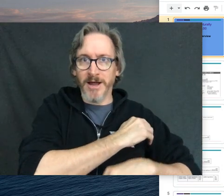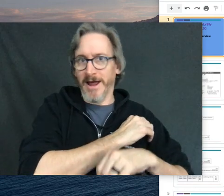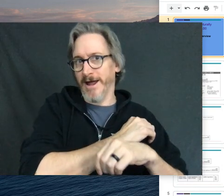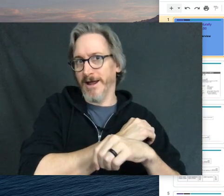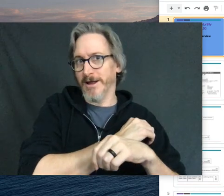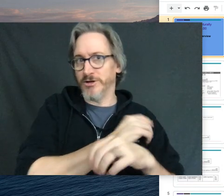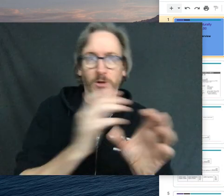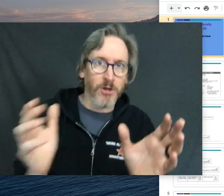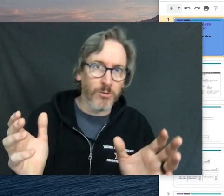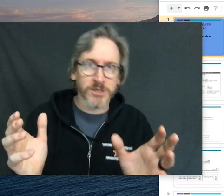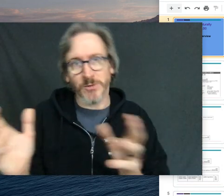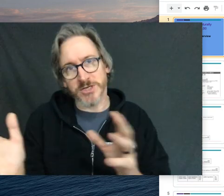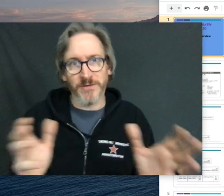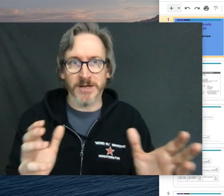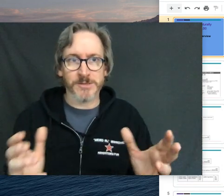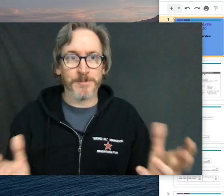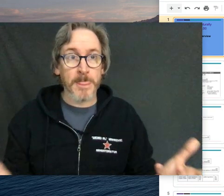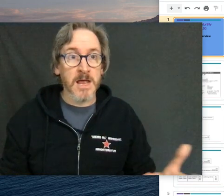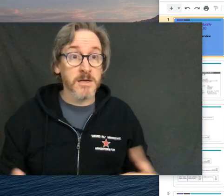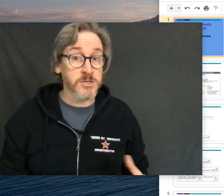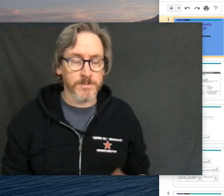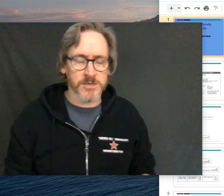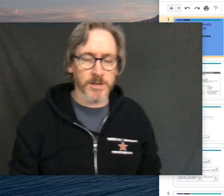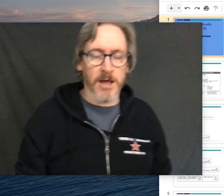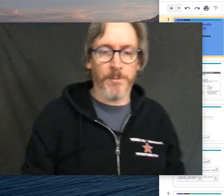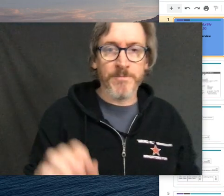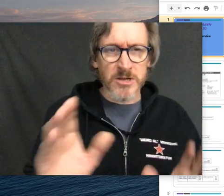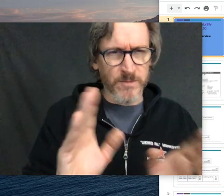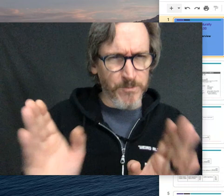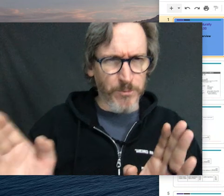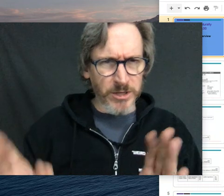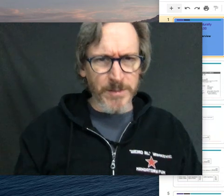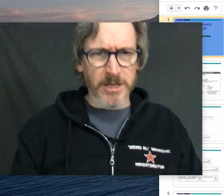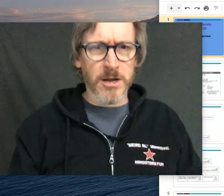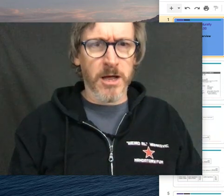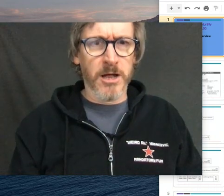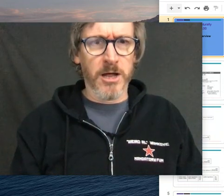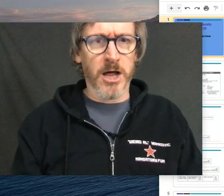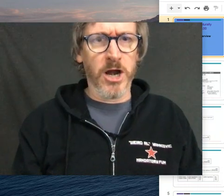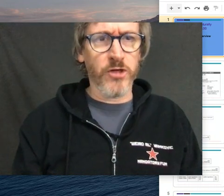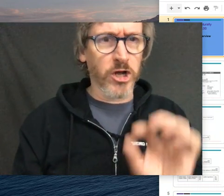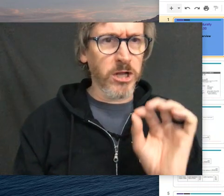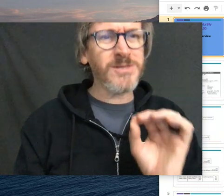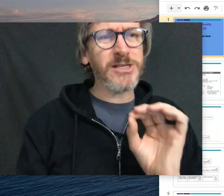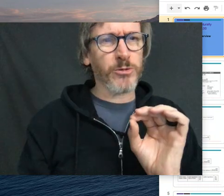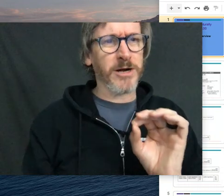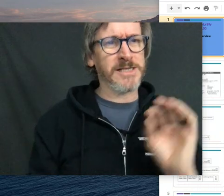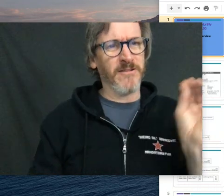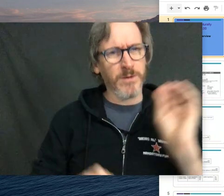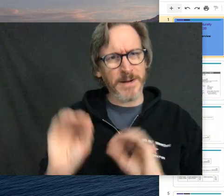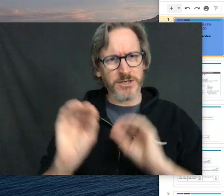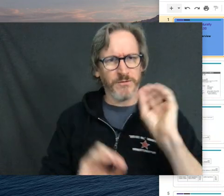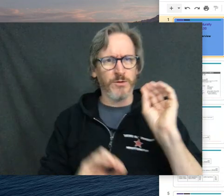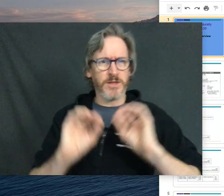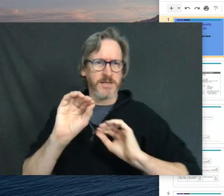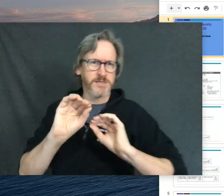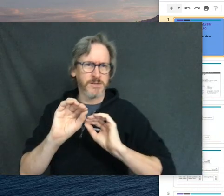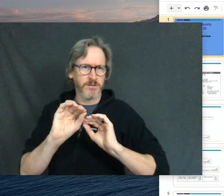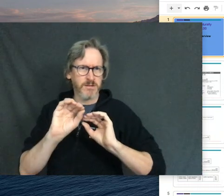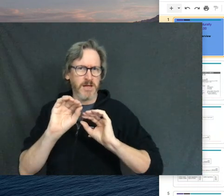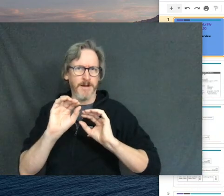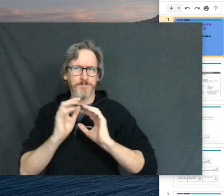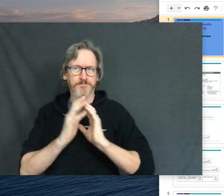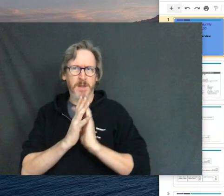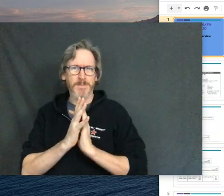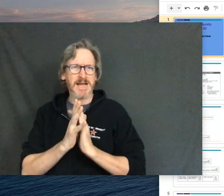book and do all the homework so watch the videos. So it doesn't really help. So I've put them in the closest order I see I've rearranged a few things.